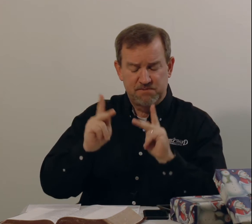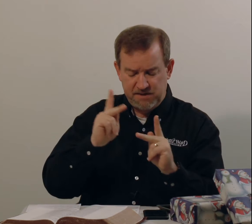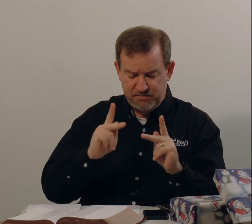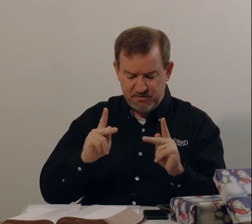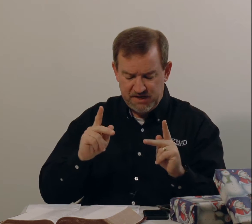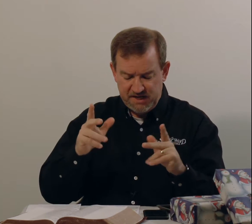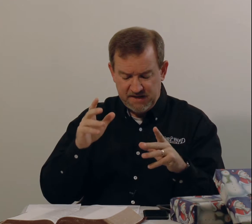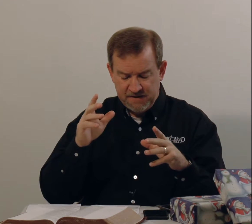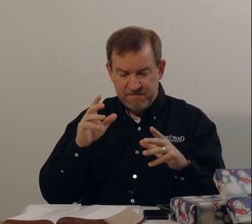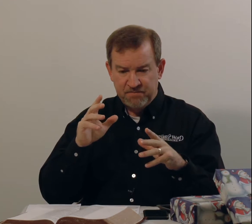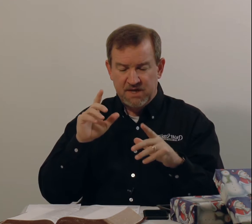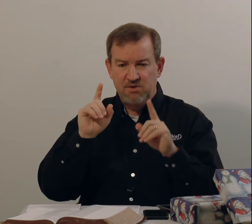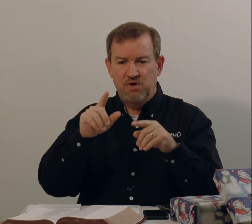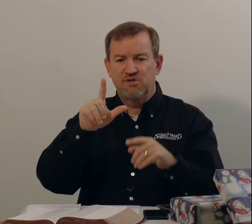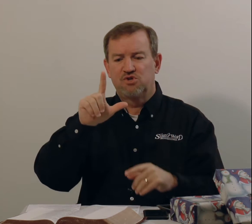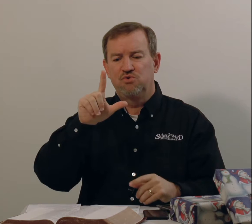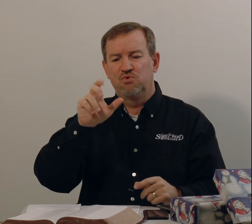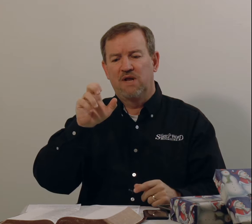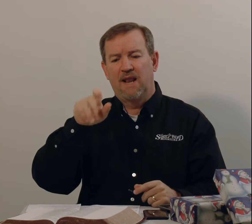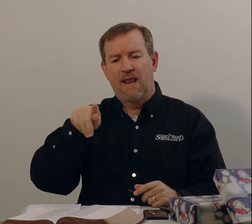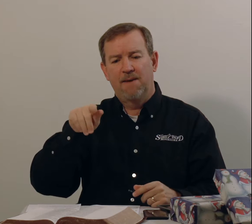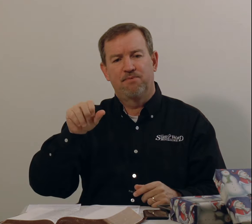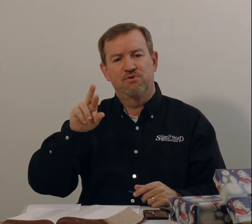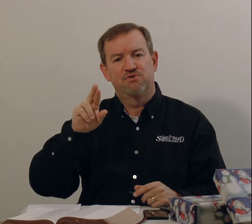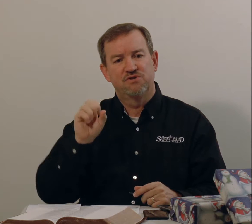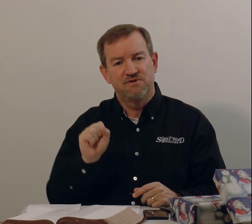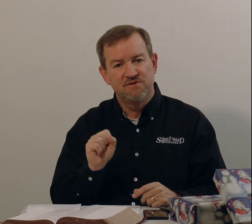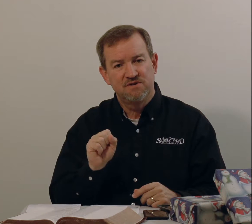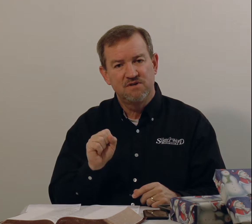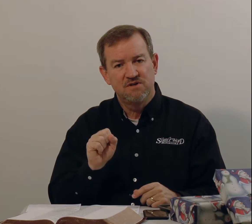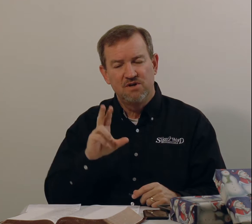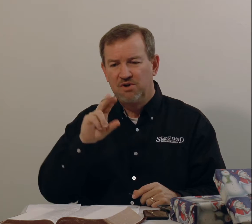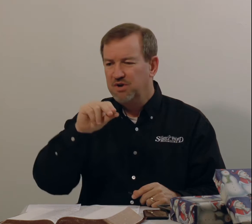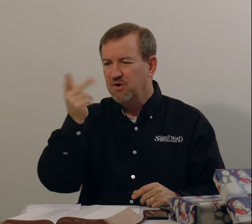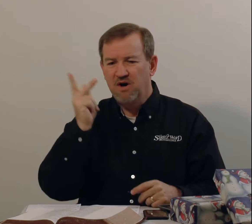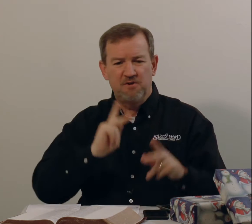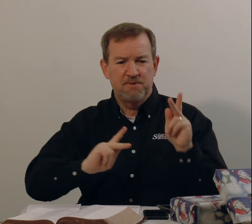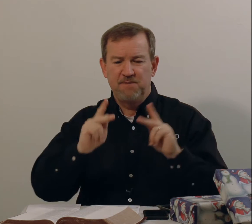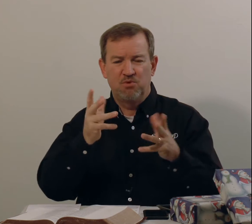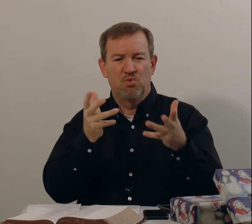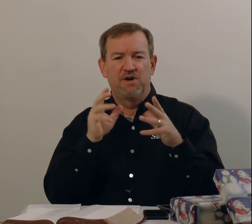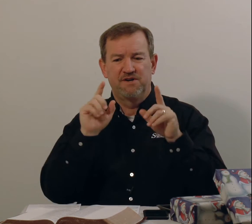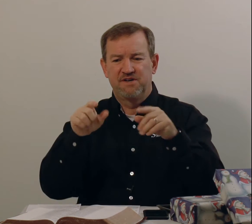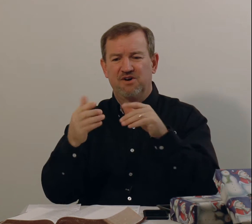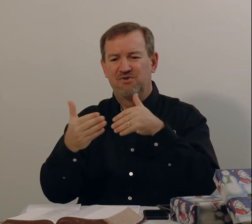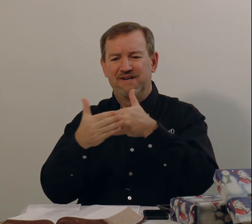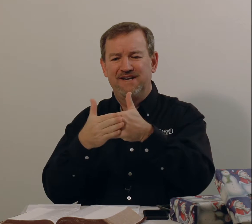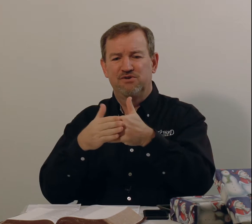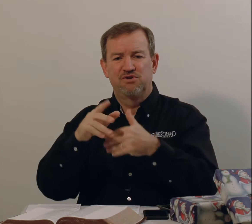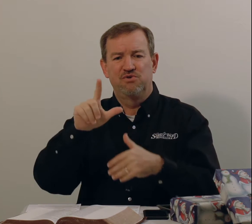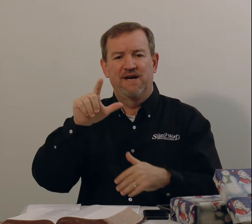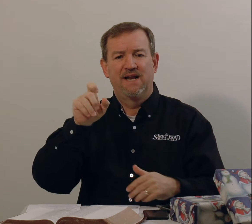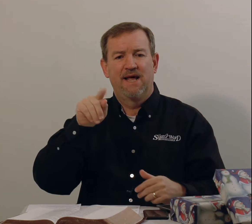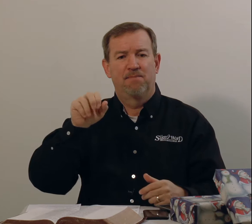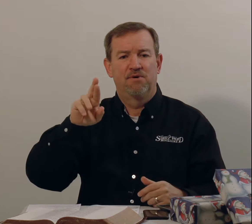people. He, he went to lepers. No other people wanted to go near to a leper,